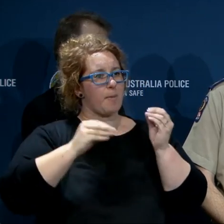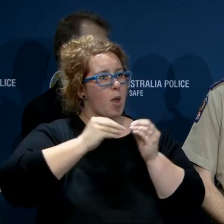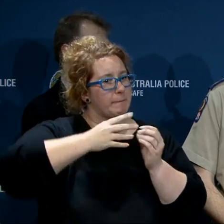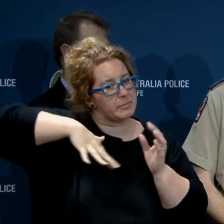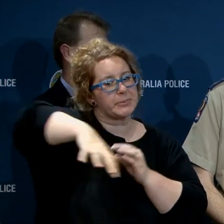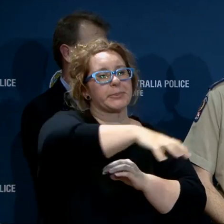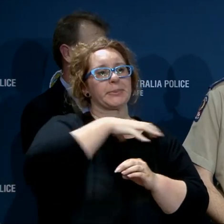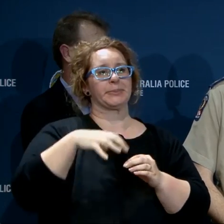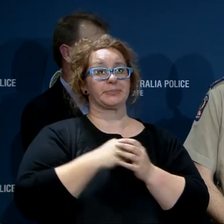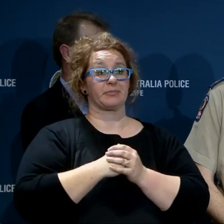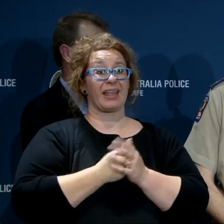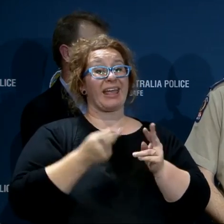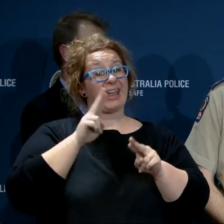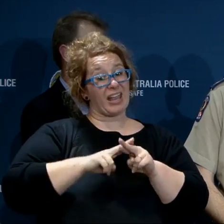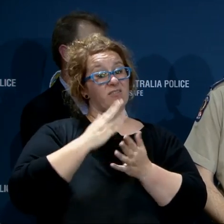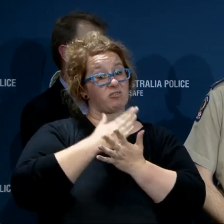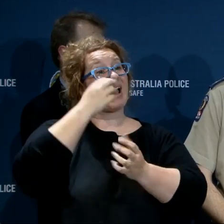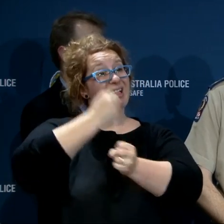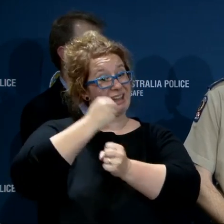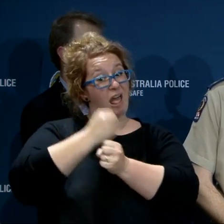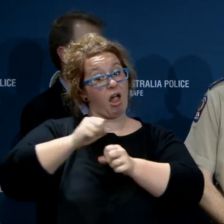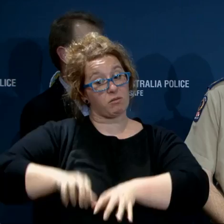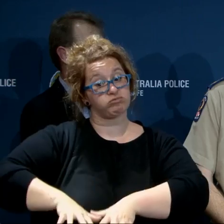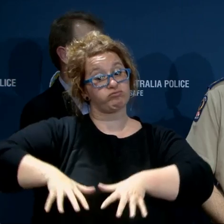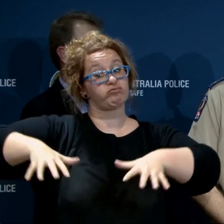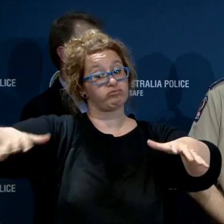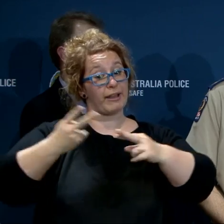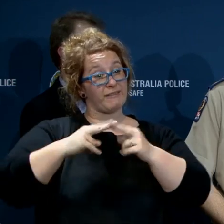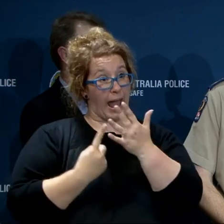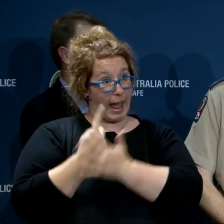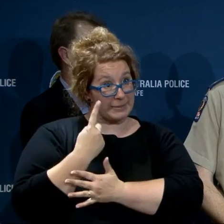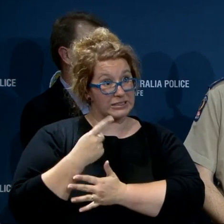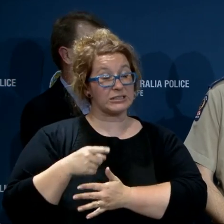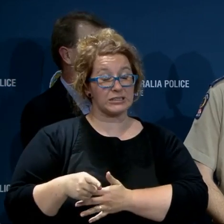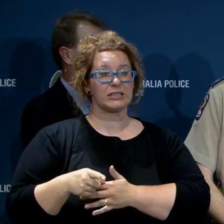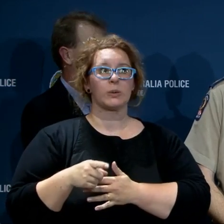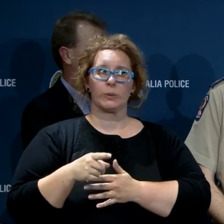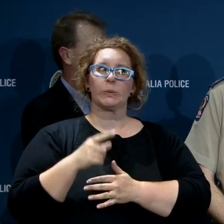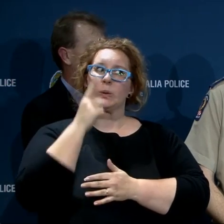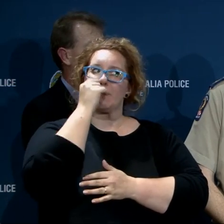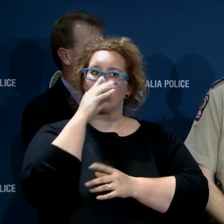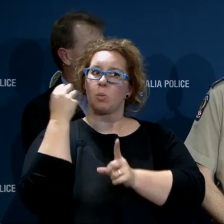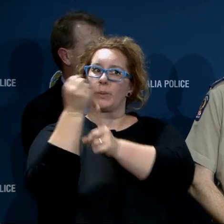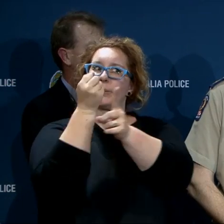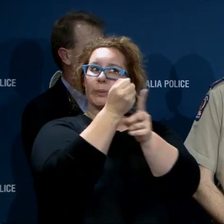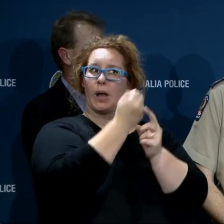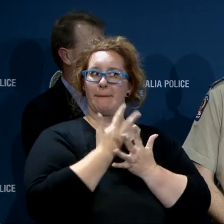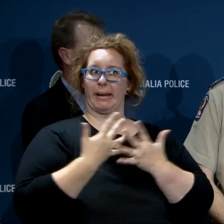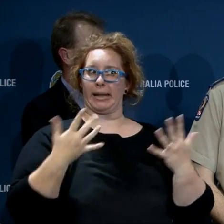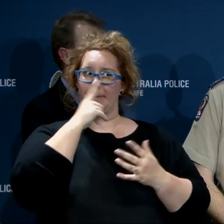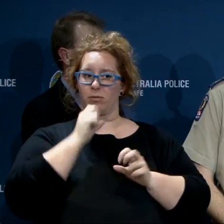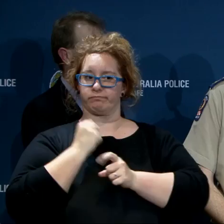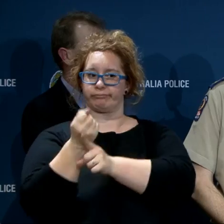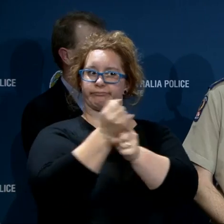Padalawonga does breach its banks we have experienced that before and we are very clear about the potential impact that that might bring.